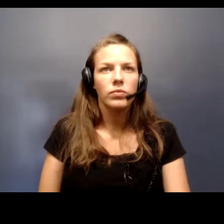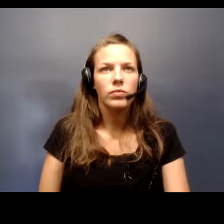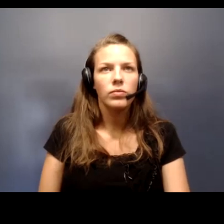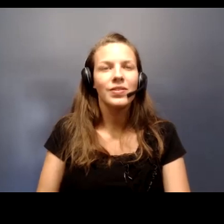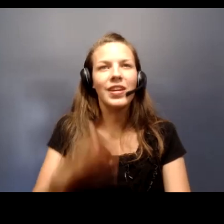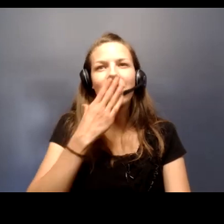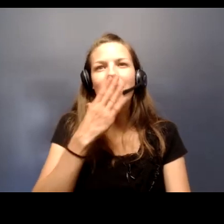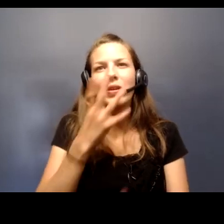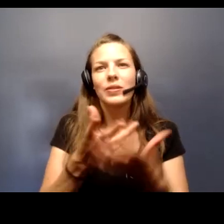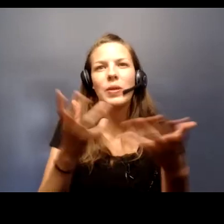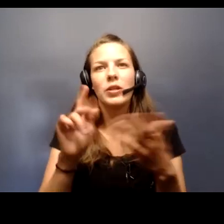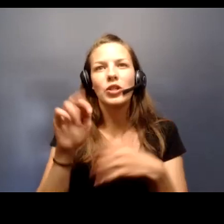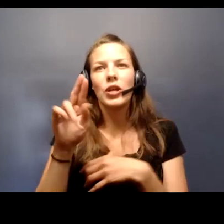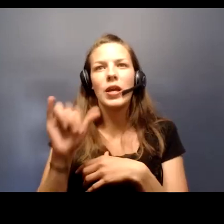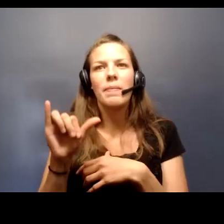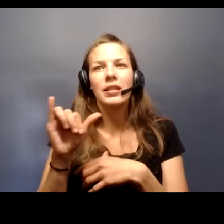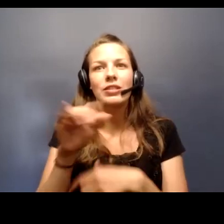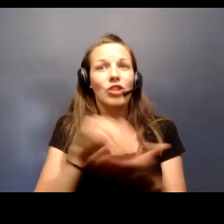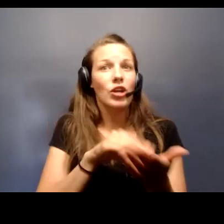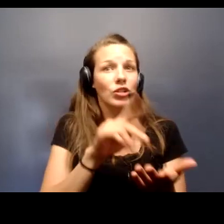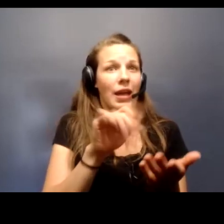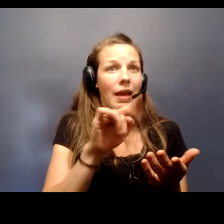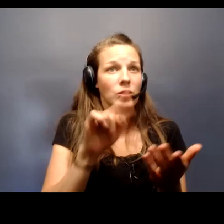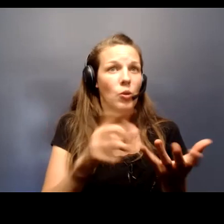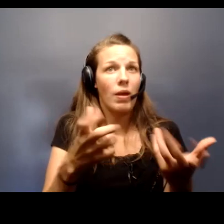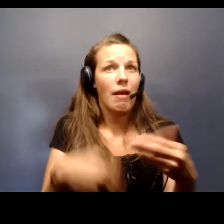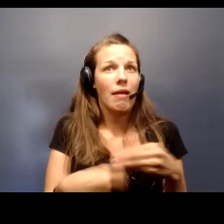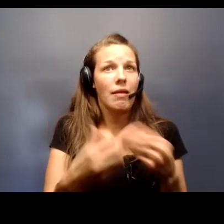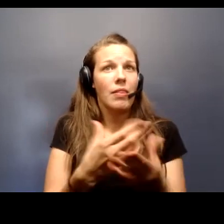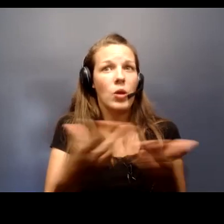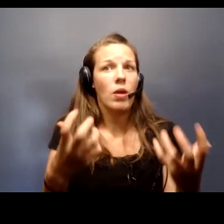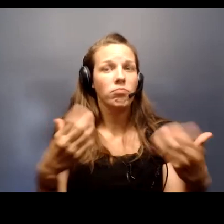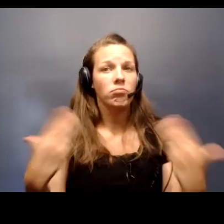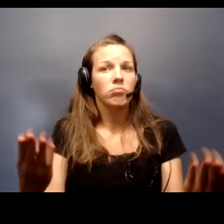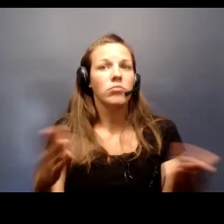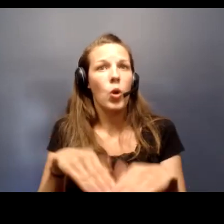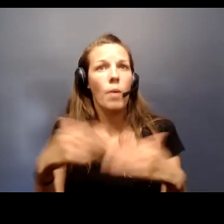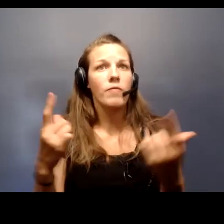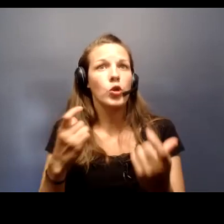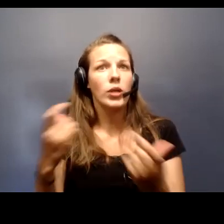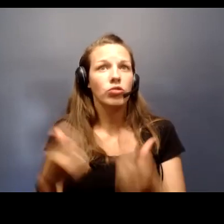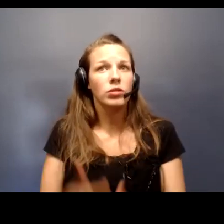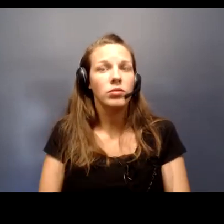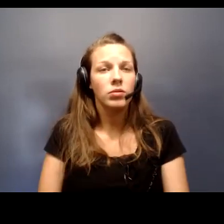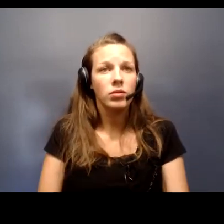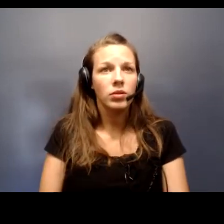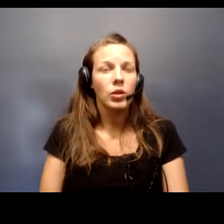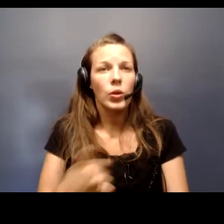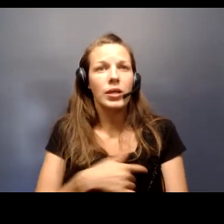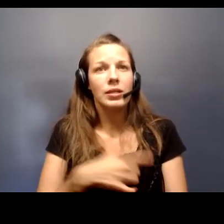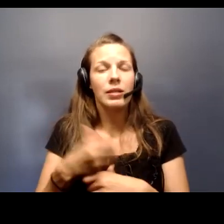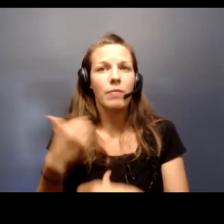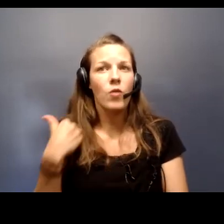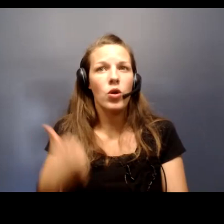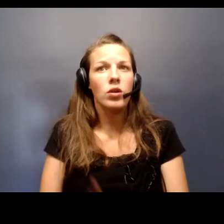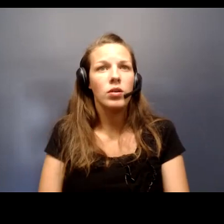Thank you very much, Kirby. Dr. Katz, did you have any additional thoughts or would you like me to make sure we got to those questions that we received earlier?